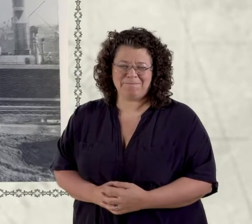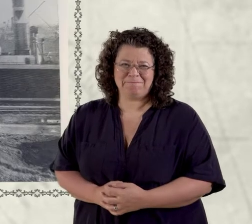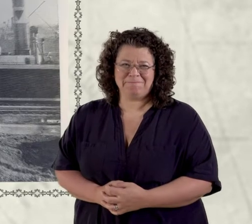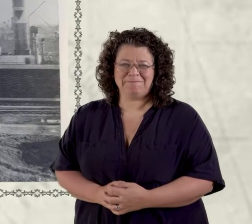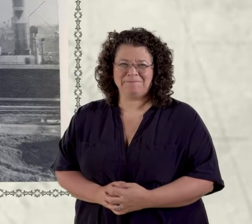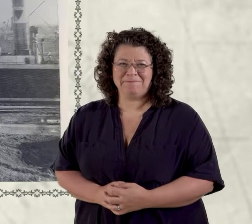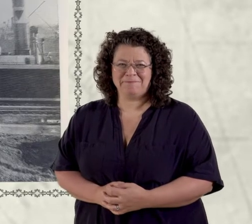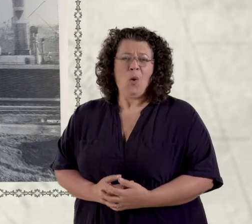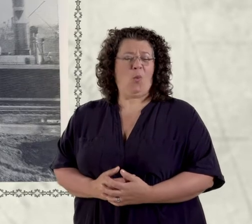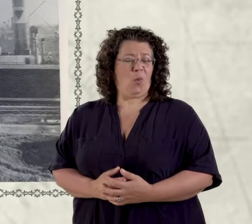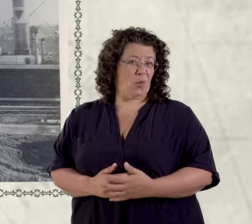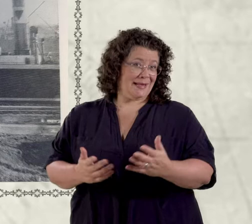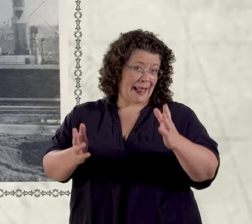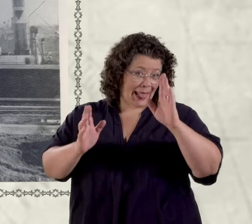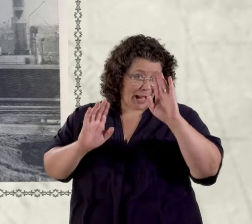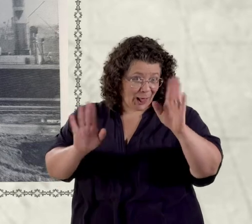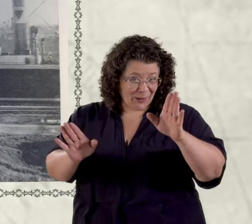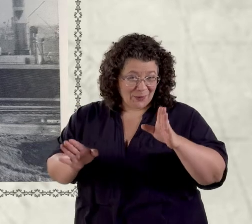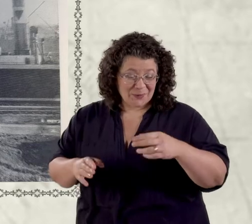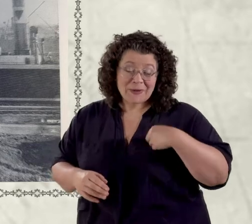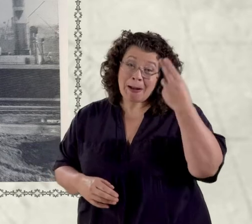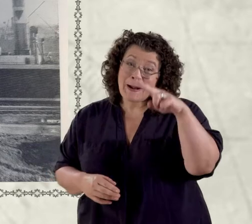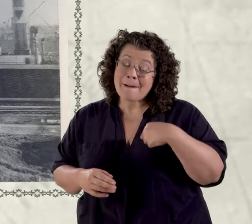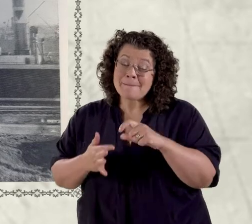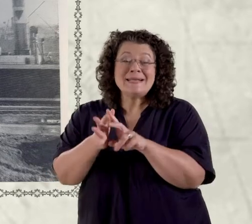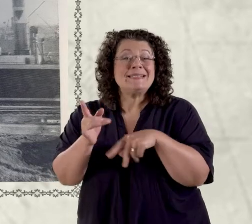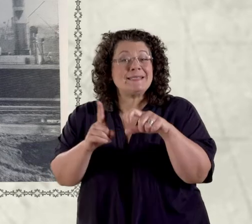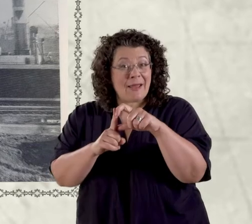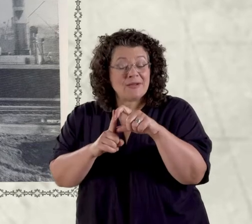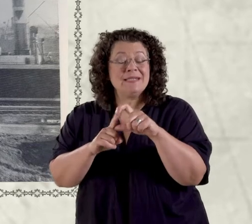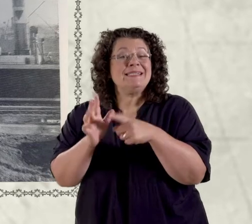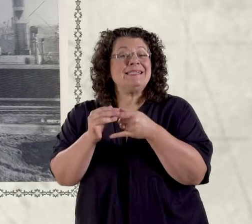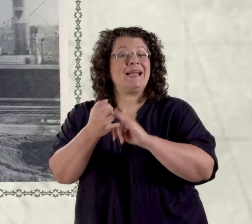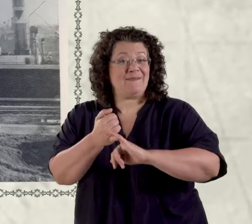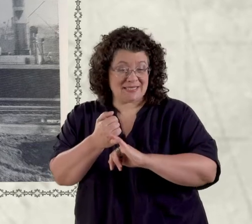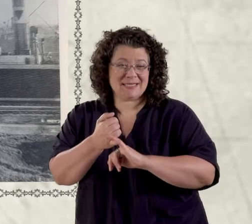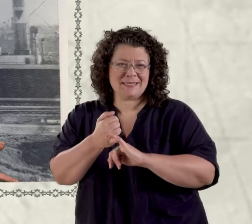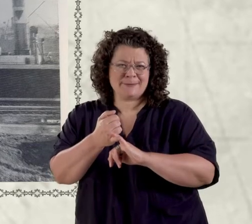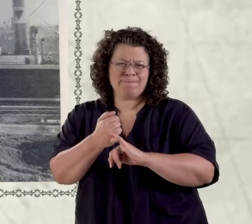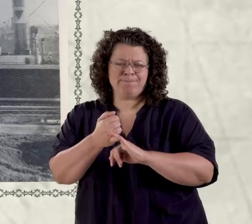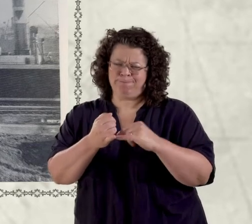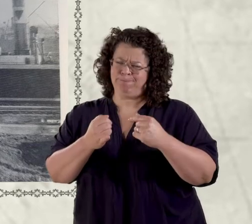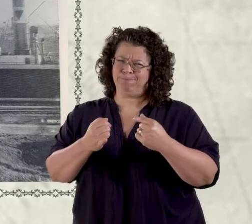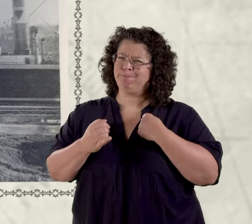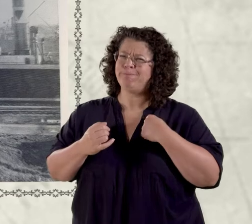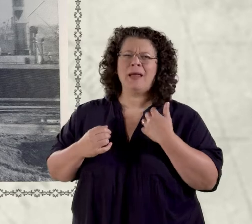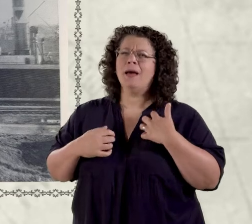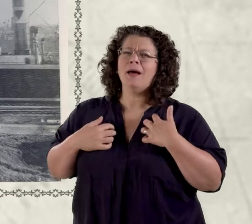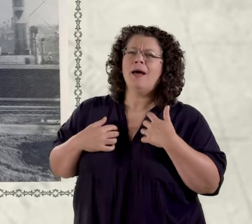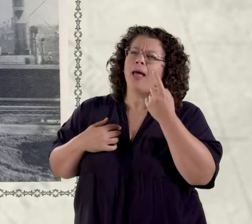oh hello my name is david davis david davis the industrialist the